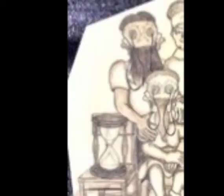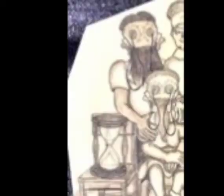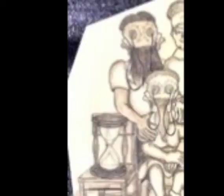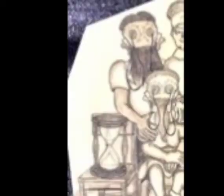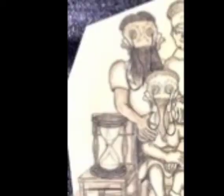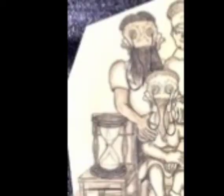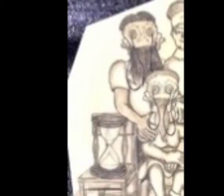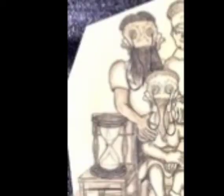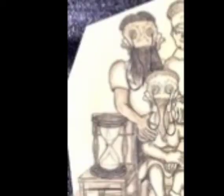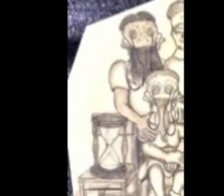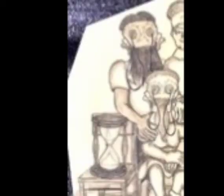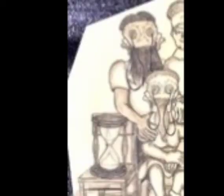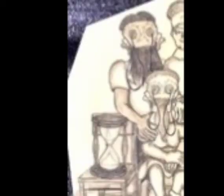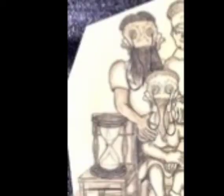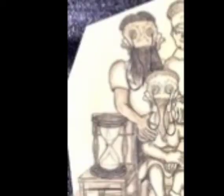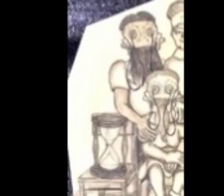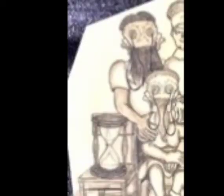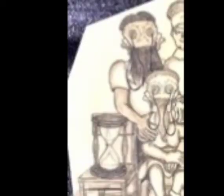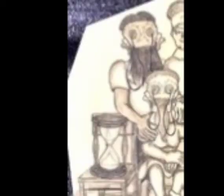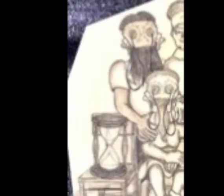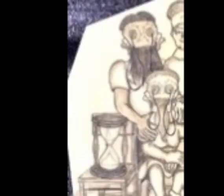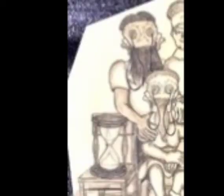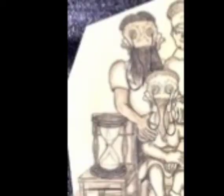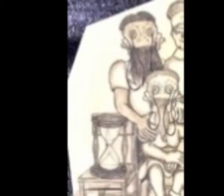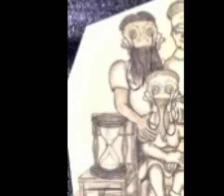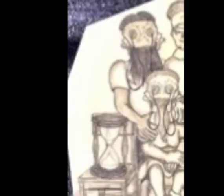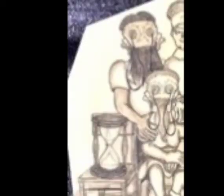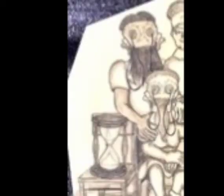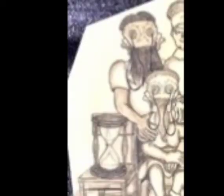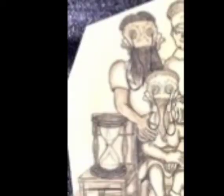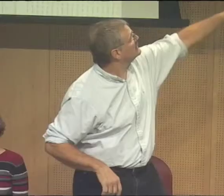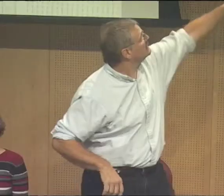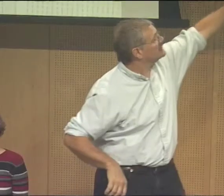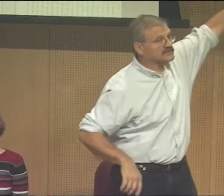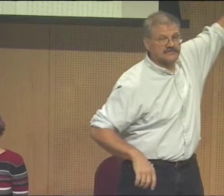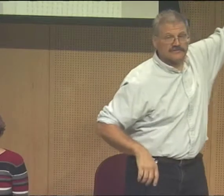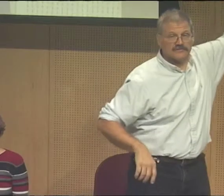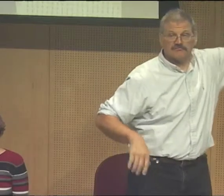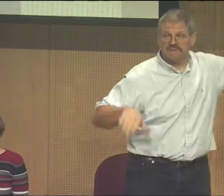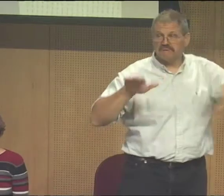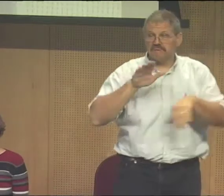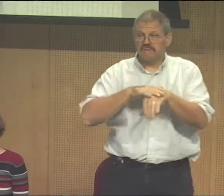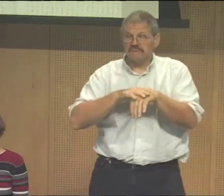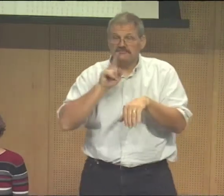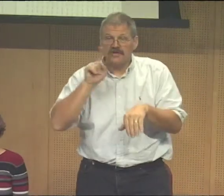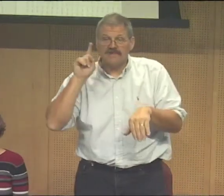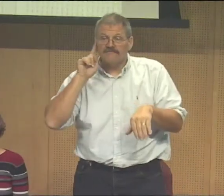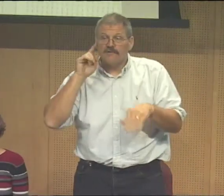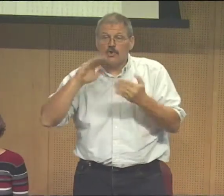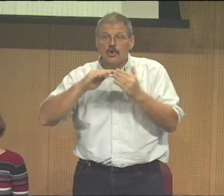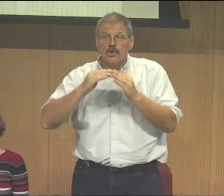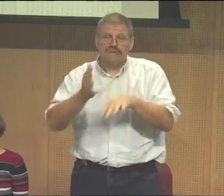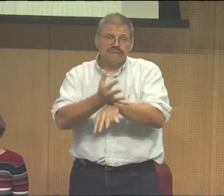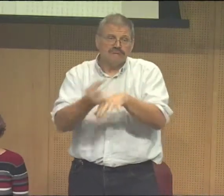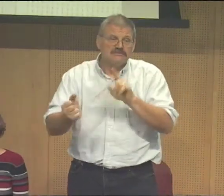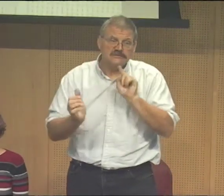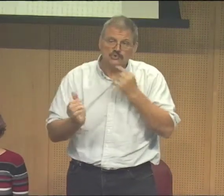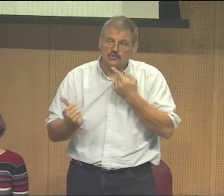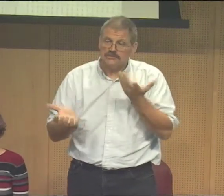notice the hourglass that I put there. And